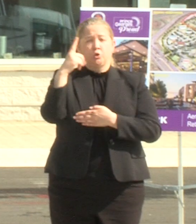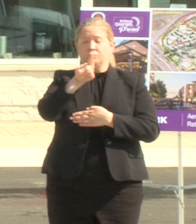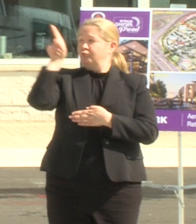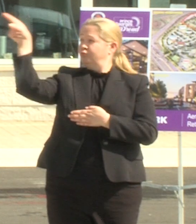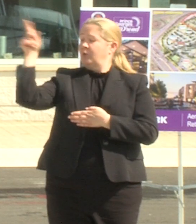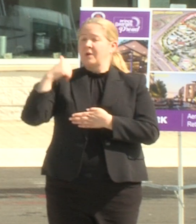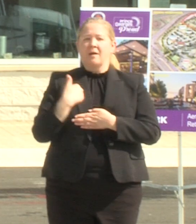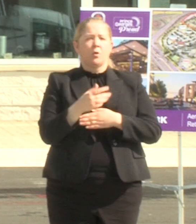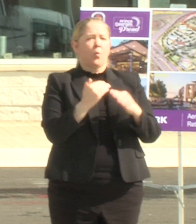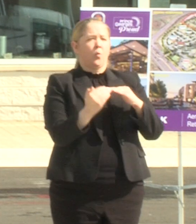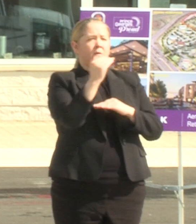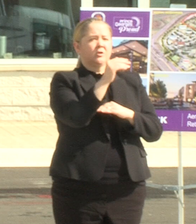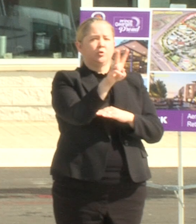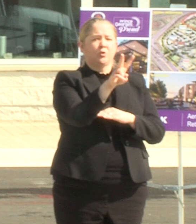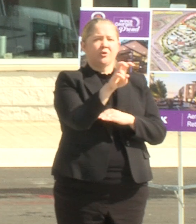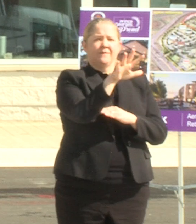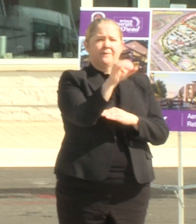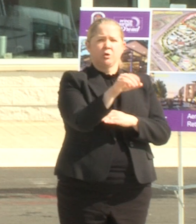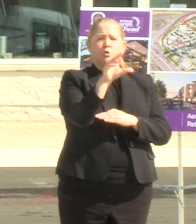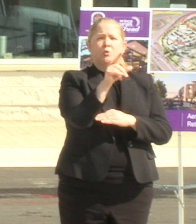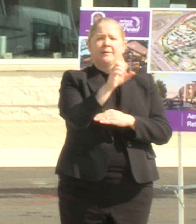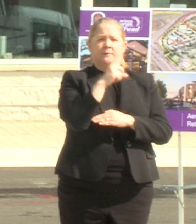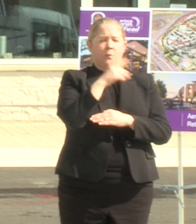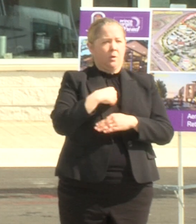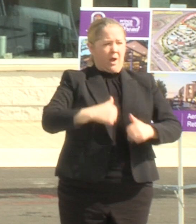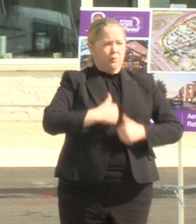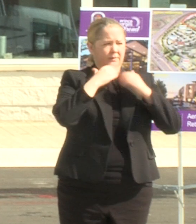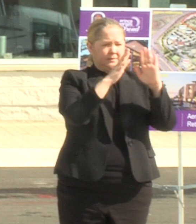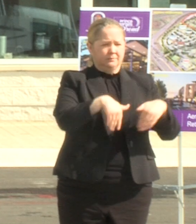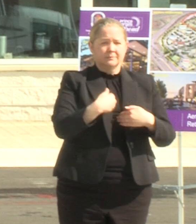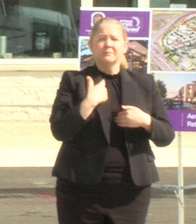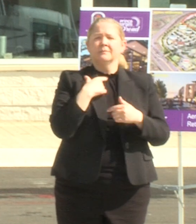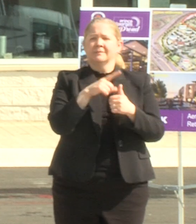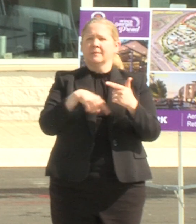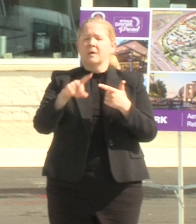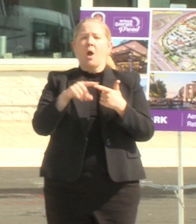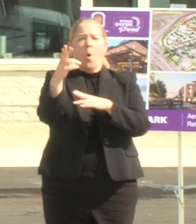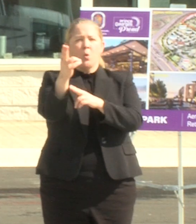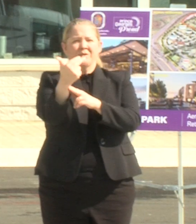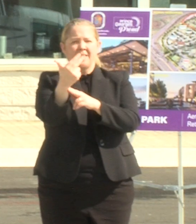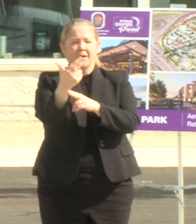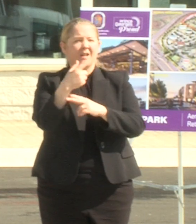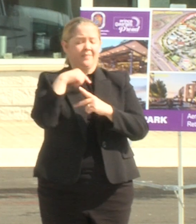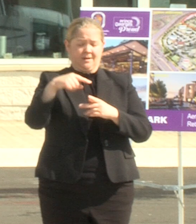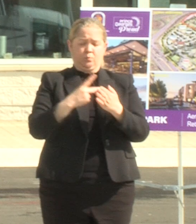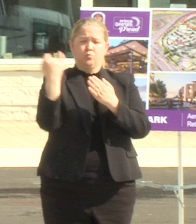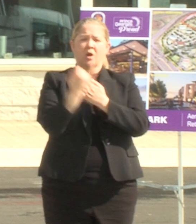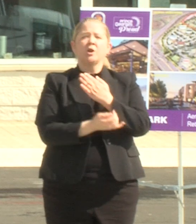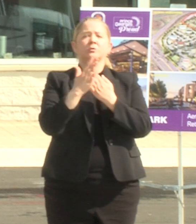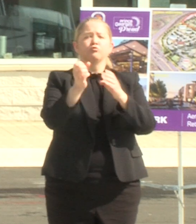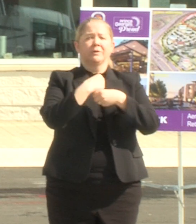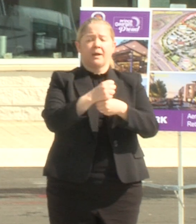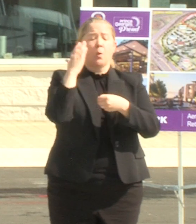-family housing 100 room hotel an additional 20 000 square feet of retail and amenities this project has created and will